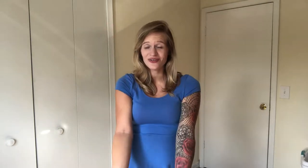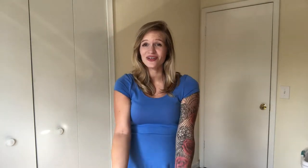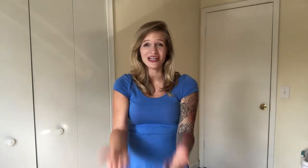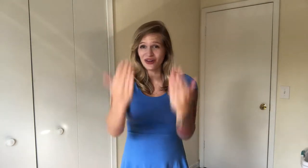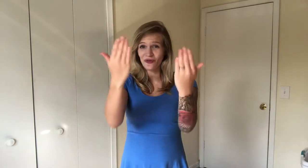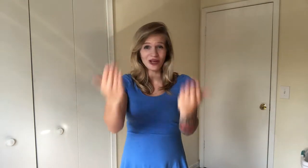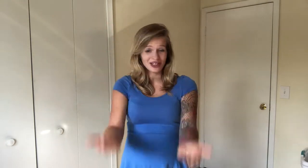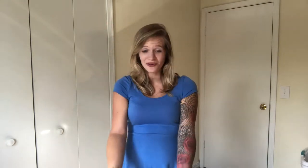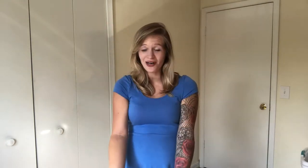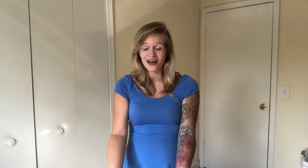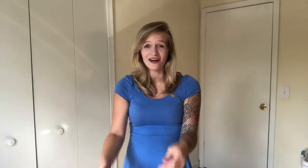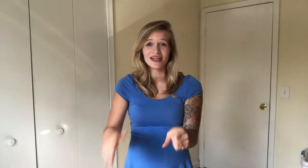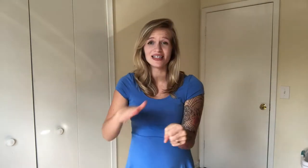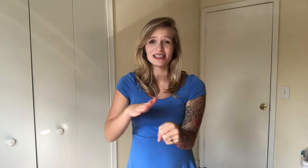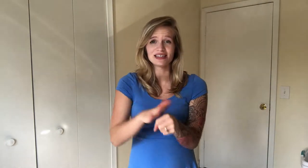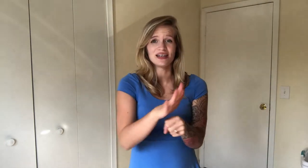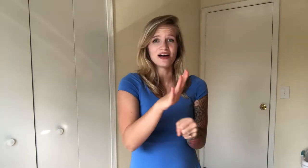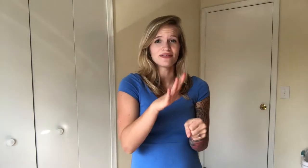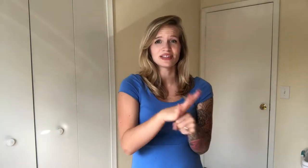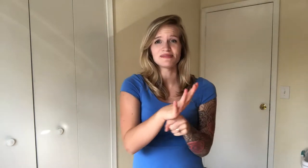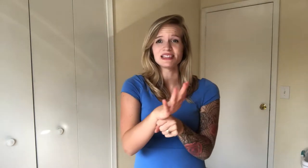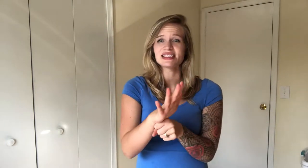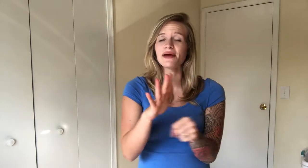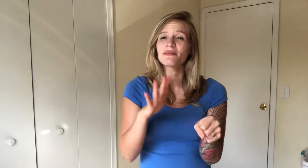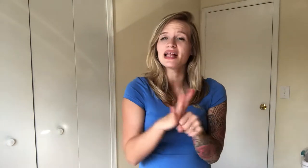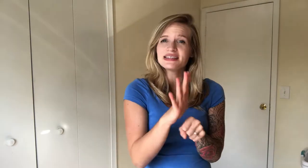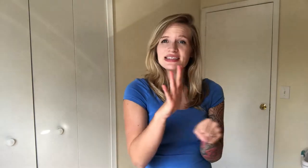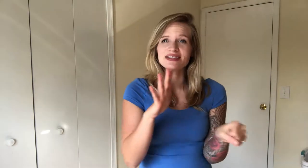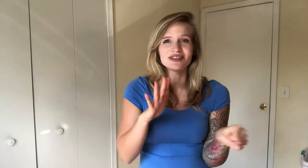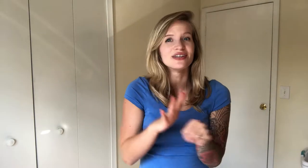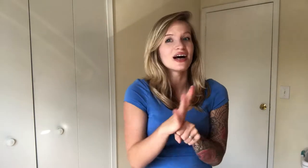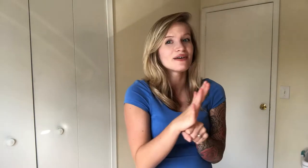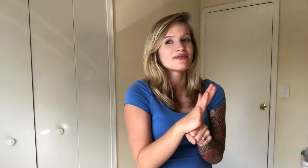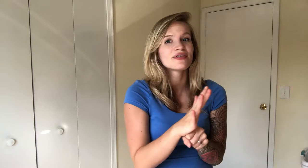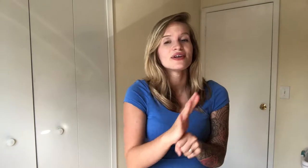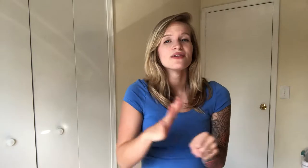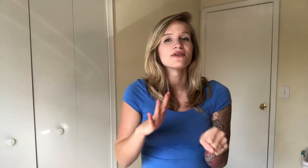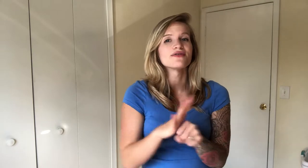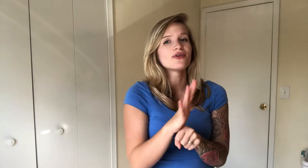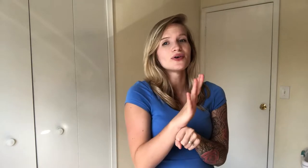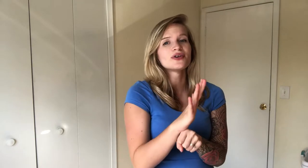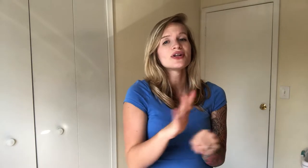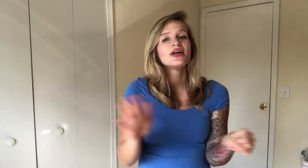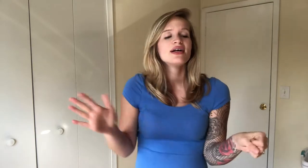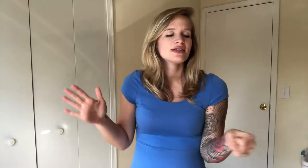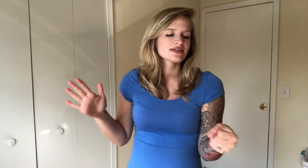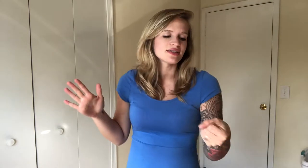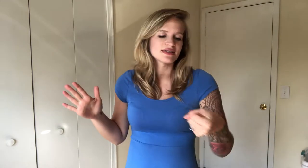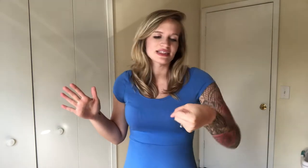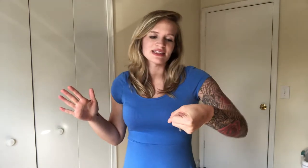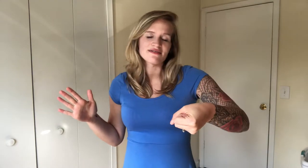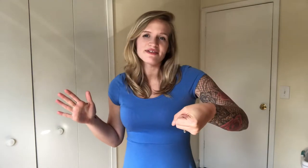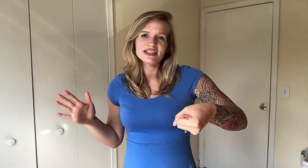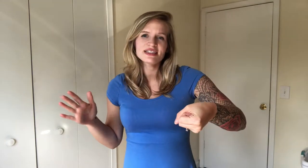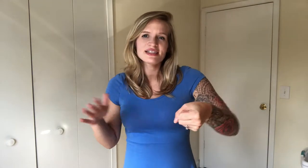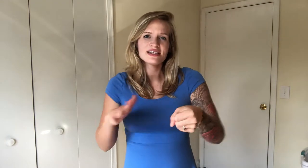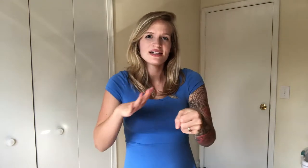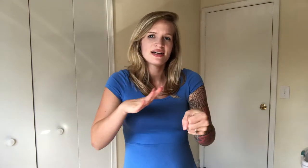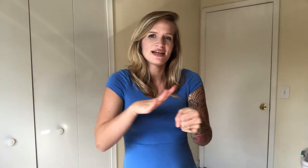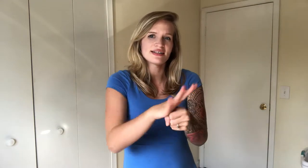like the way you are is enough. This means like plenty or enough or full. So it's just a fist and